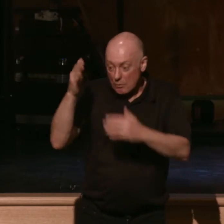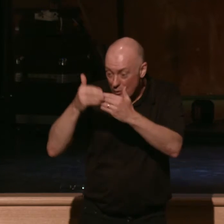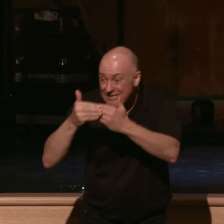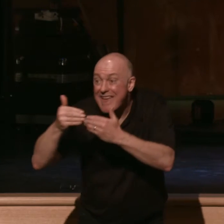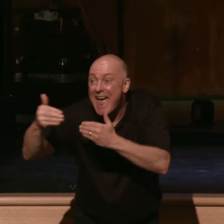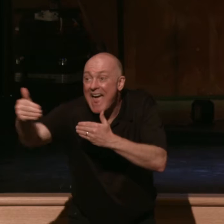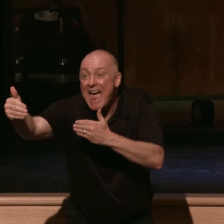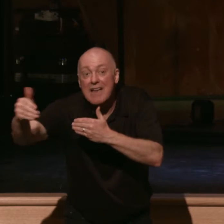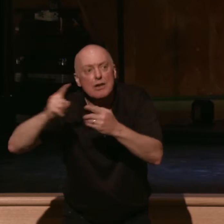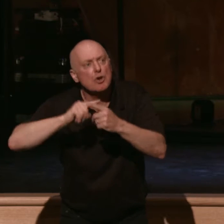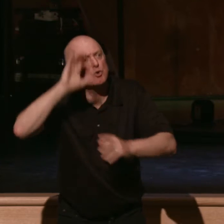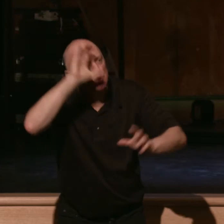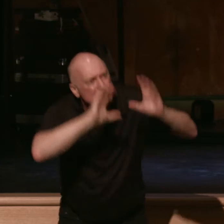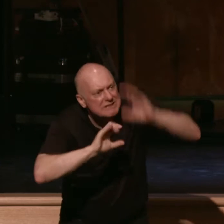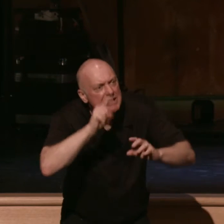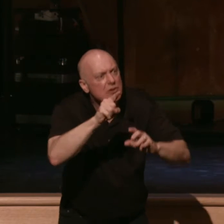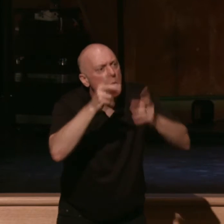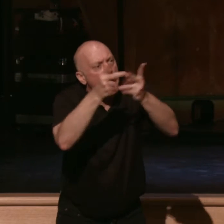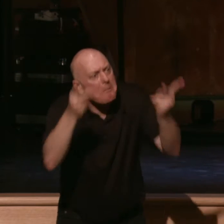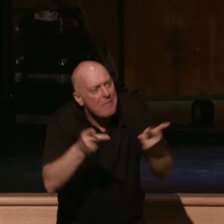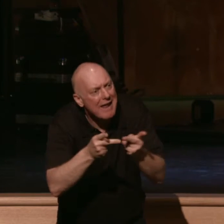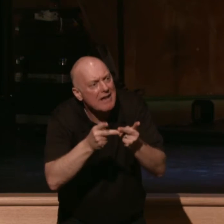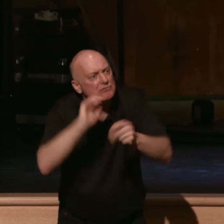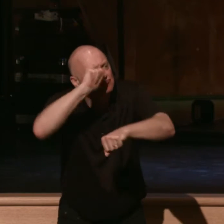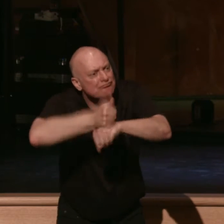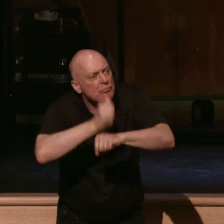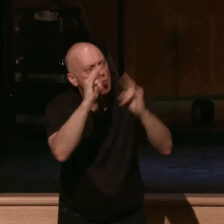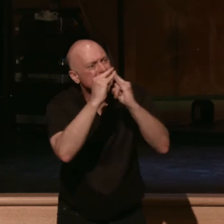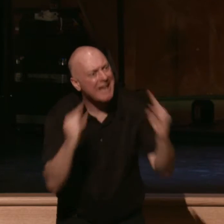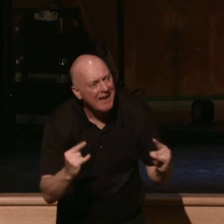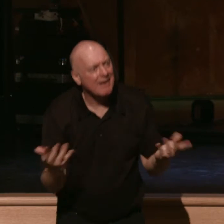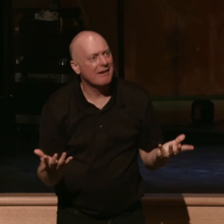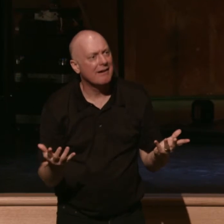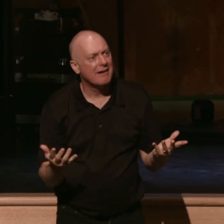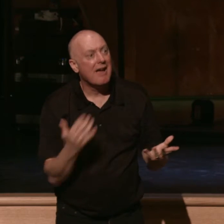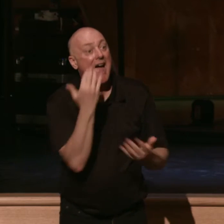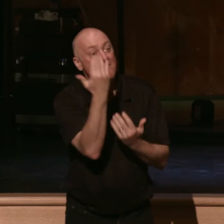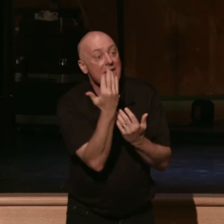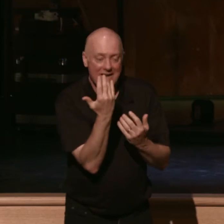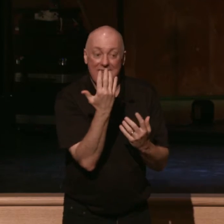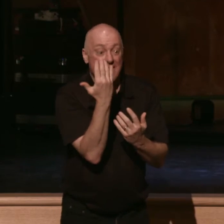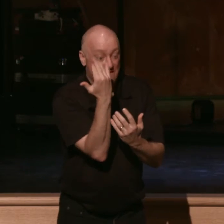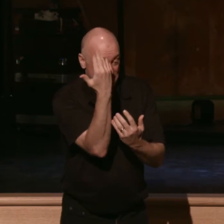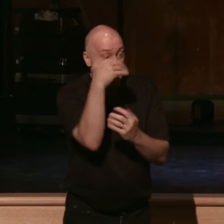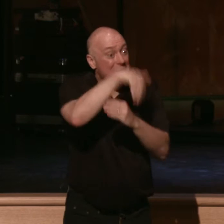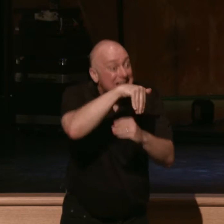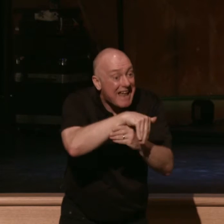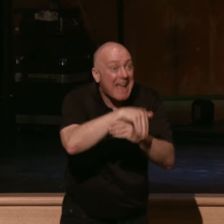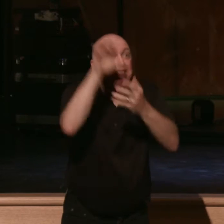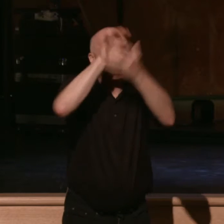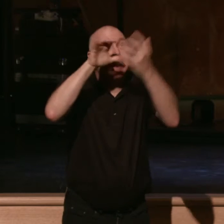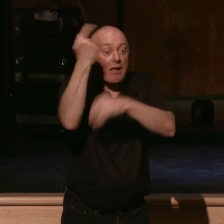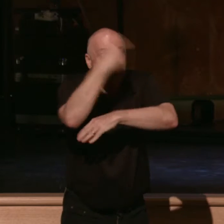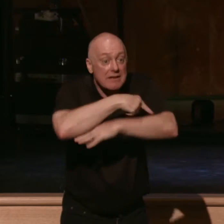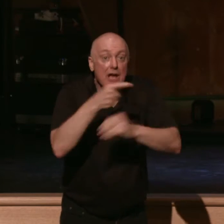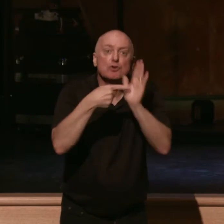seek you out a place to pitch your tent in fire by night and the cloud by day to show you the way in which you should go.